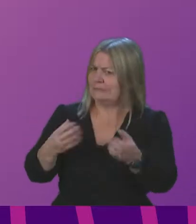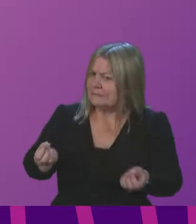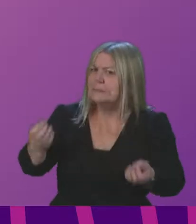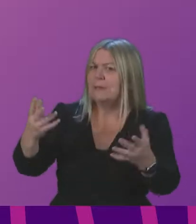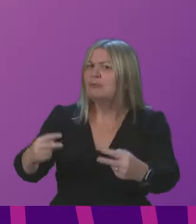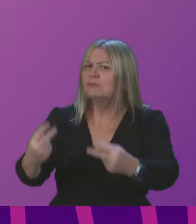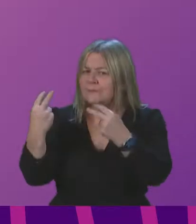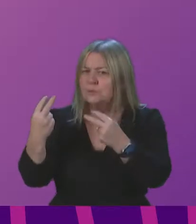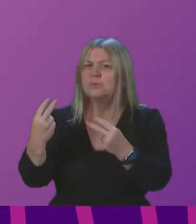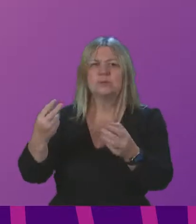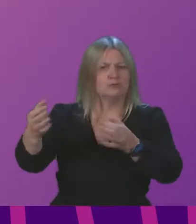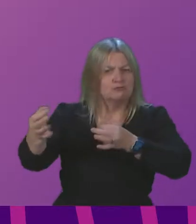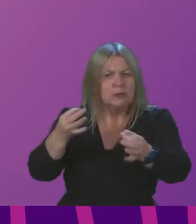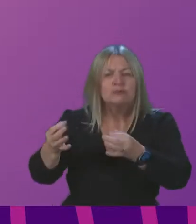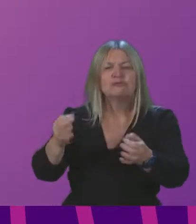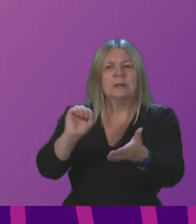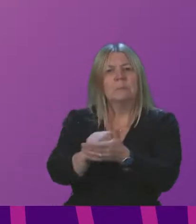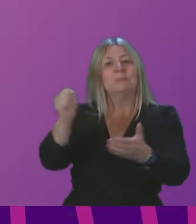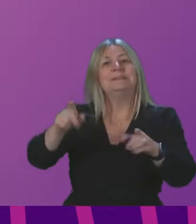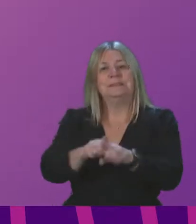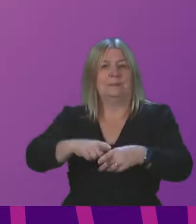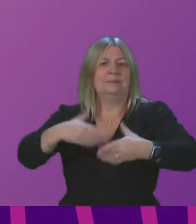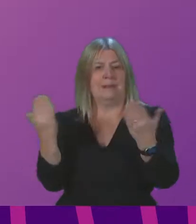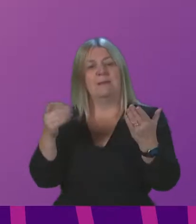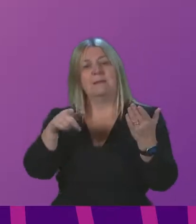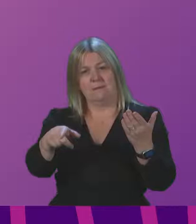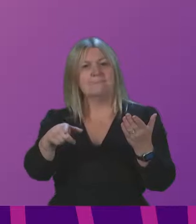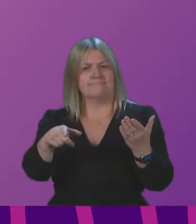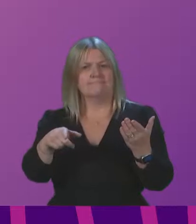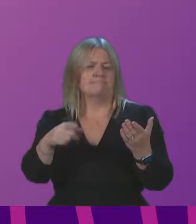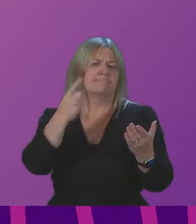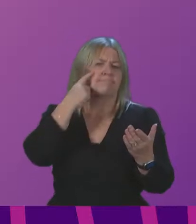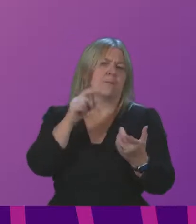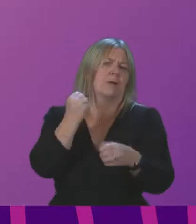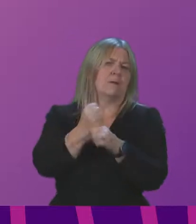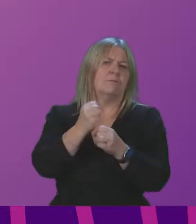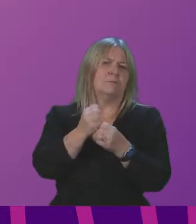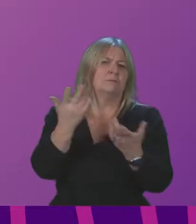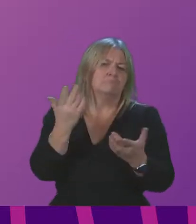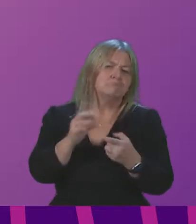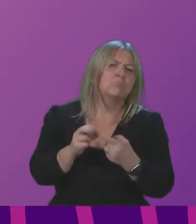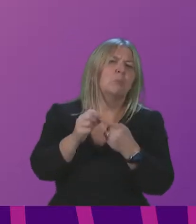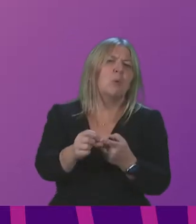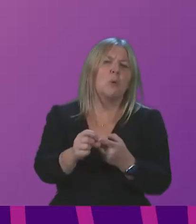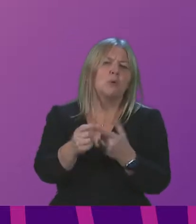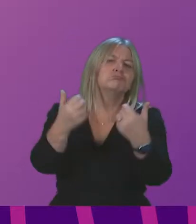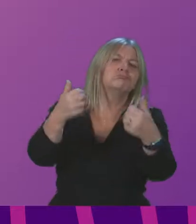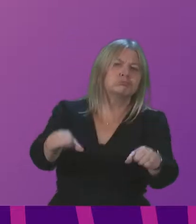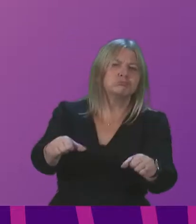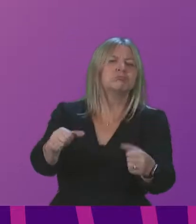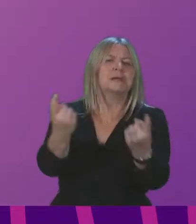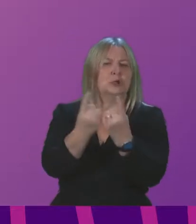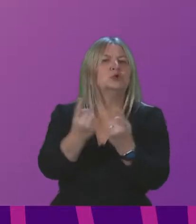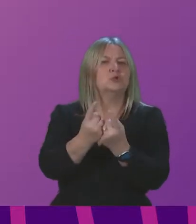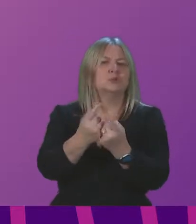financial strategy, which was published on the same day, to see how the Scottish Government proposes to address some of the longer-term impacts of COVID-19.